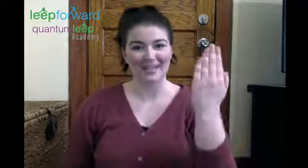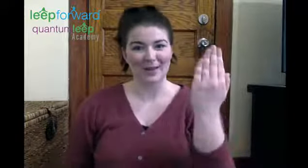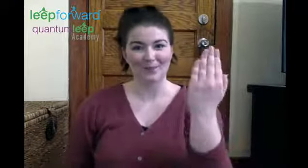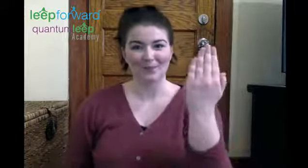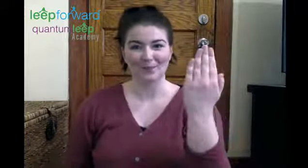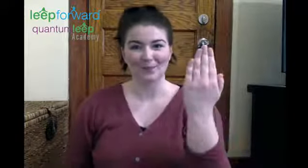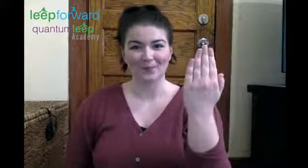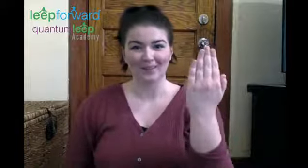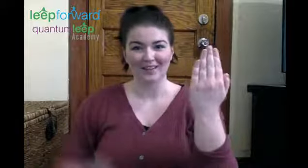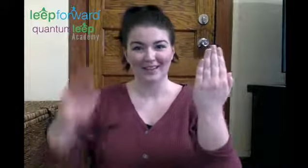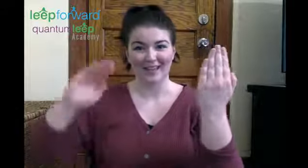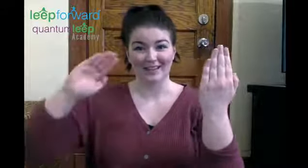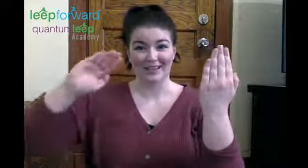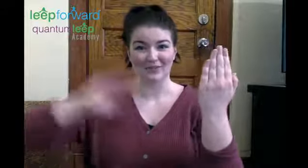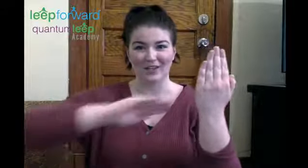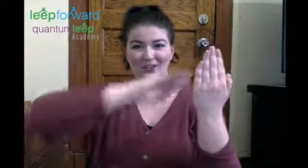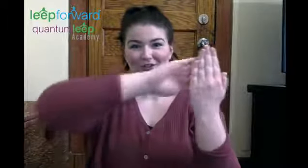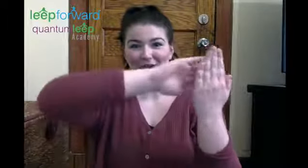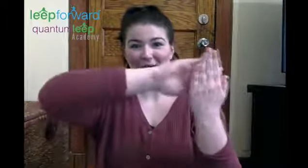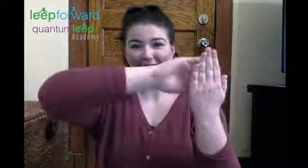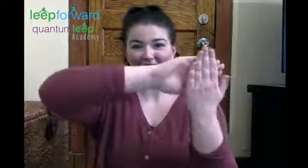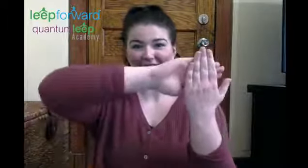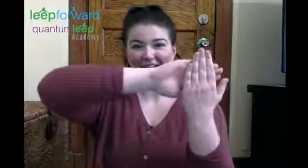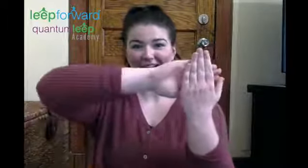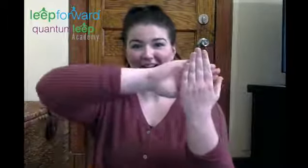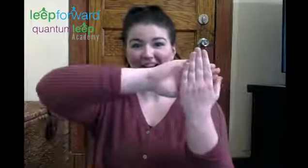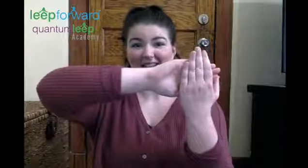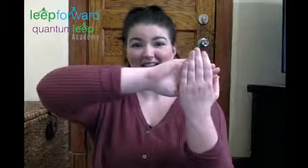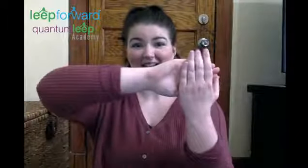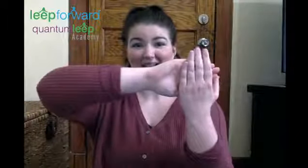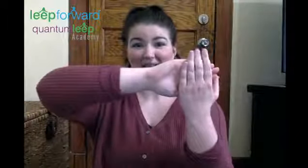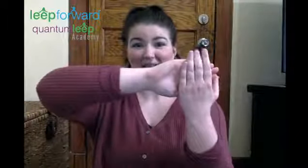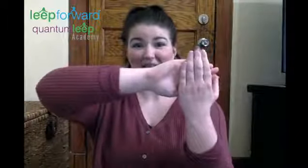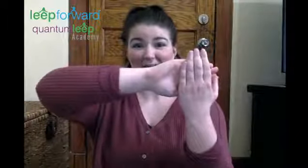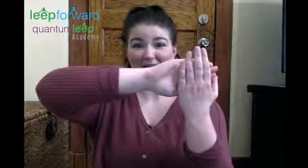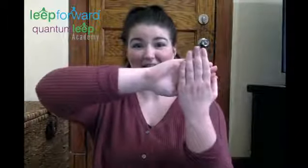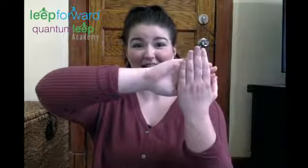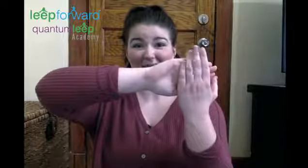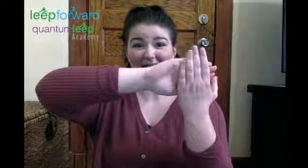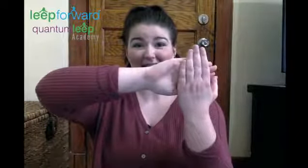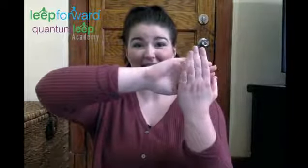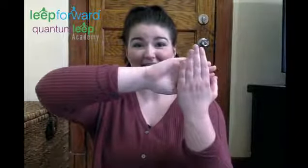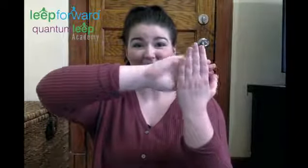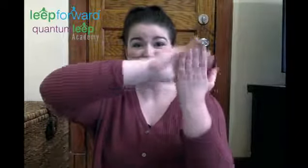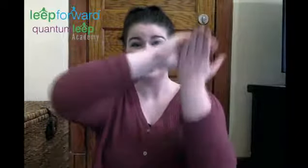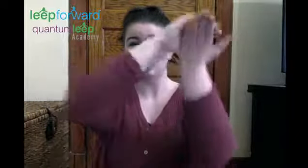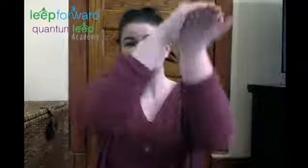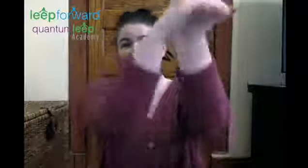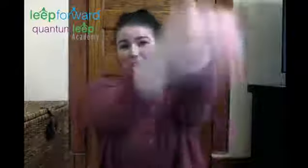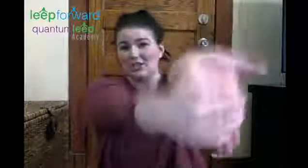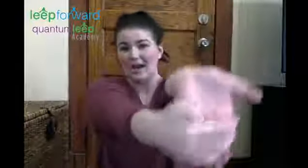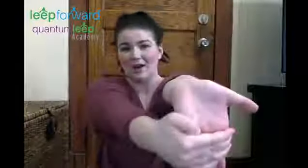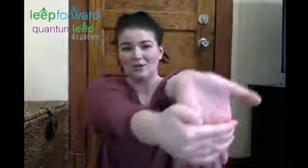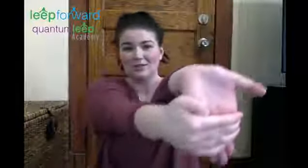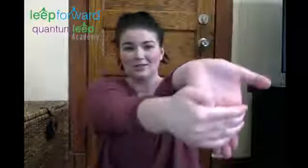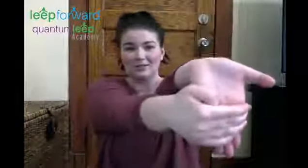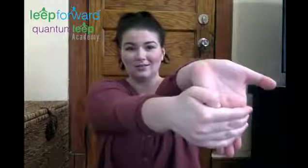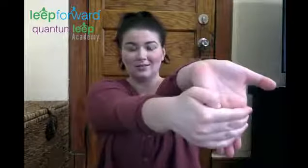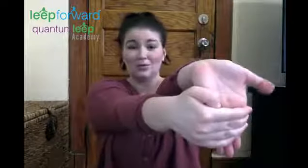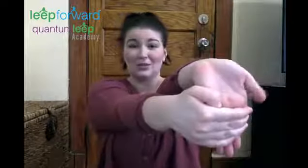up. These fingers go here, and I are going to dip these ones that are wiggling. And I'm going to go down, pointing